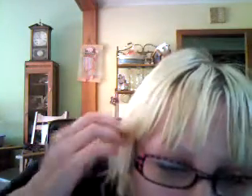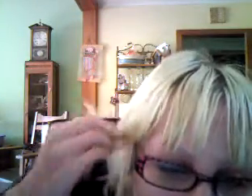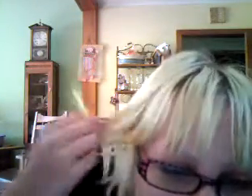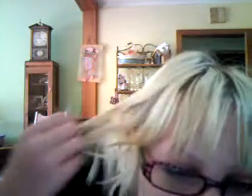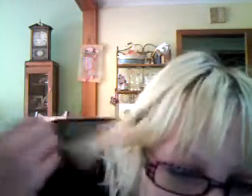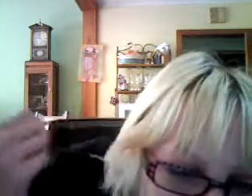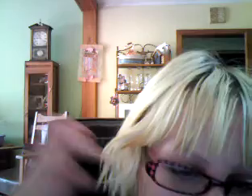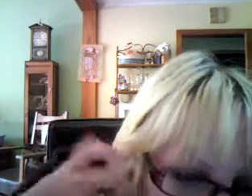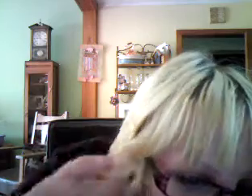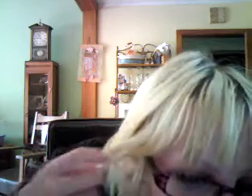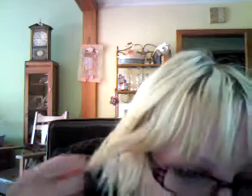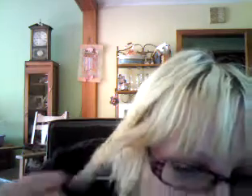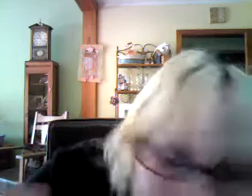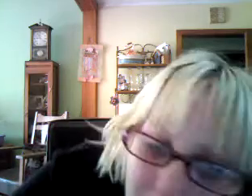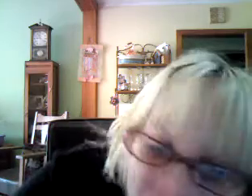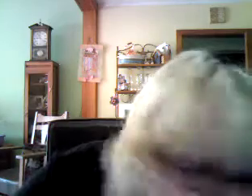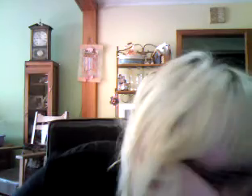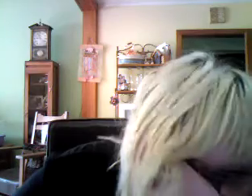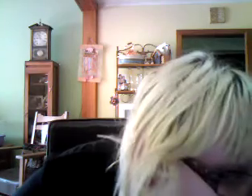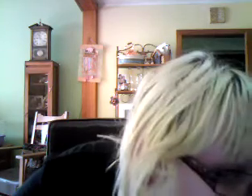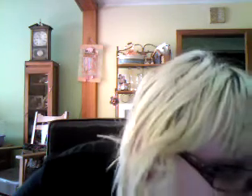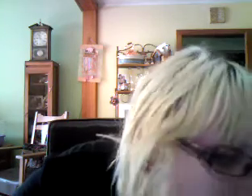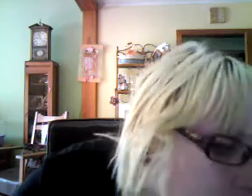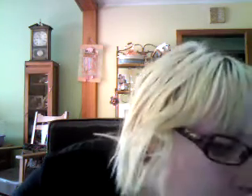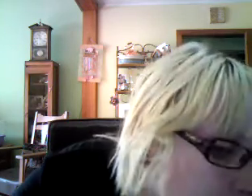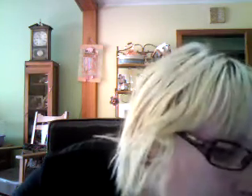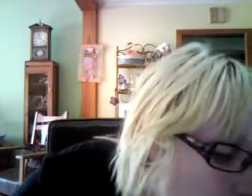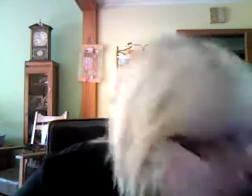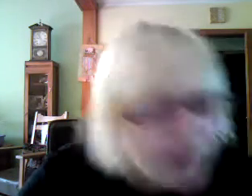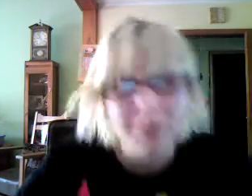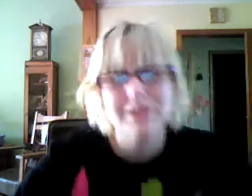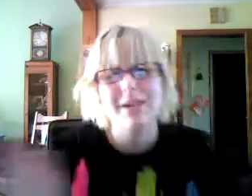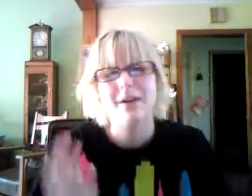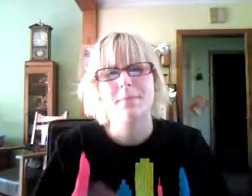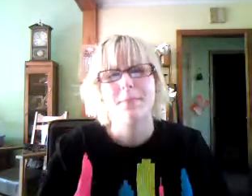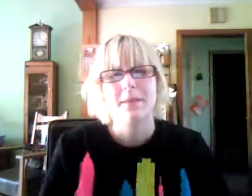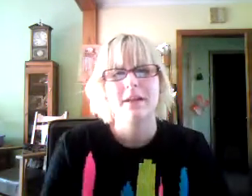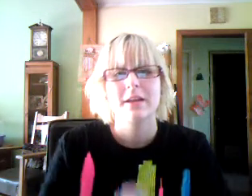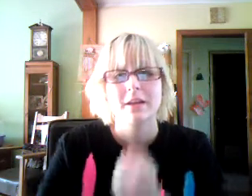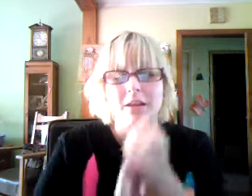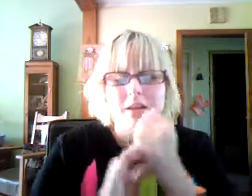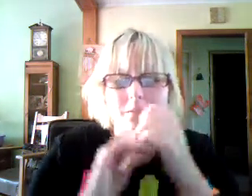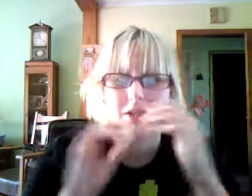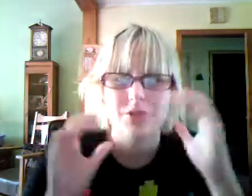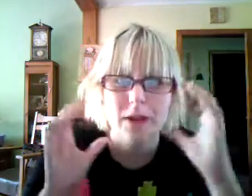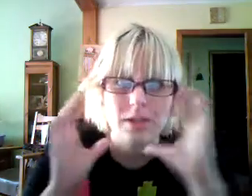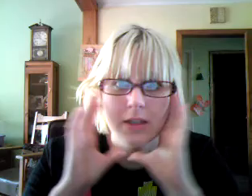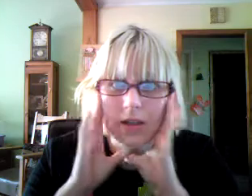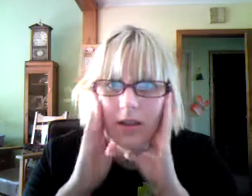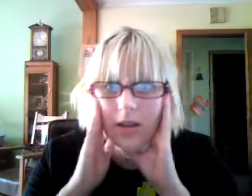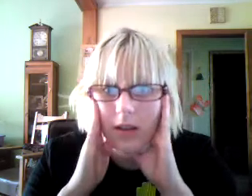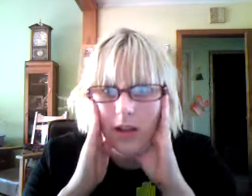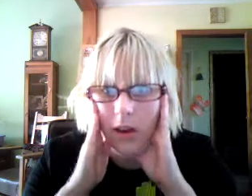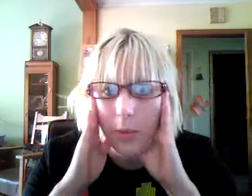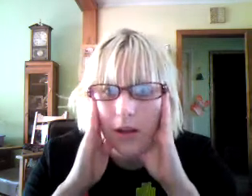Straight out to the side? It's pretty cool. Anyways, yeah, um, distracted a little bit.